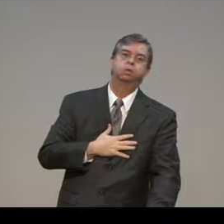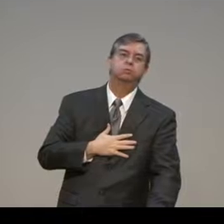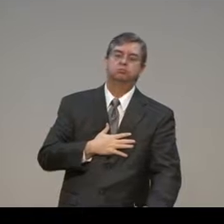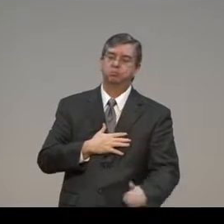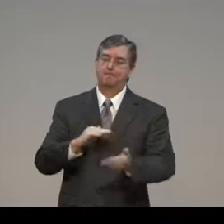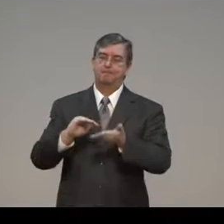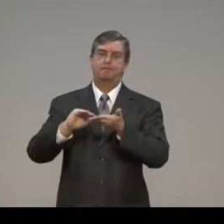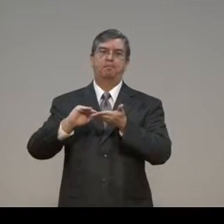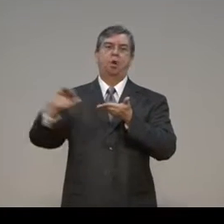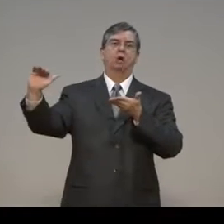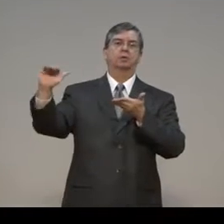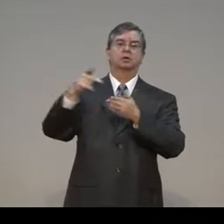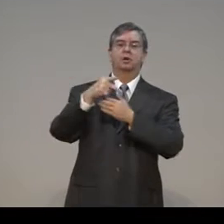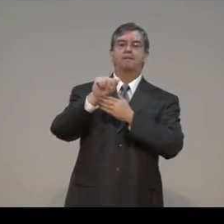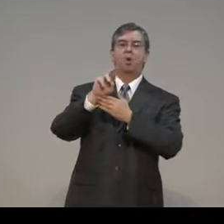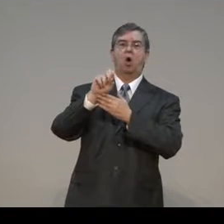It's the ticket. It.